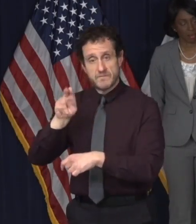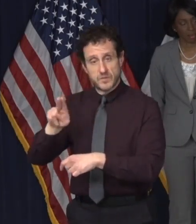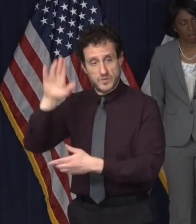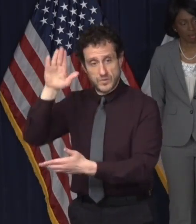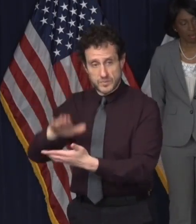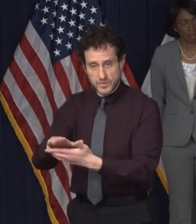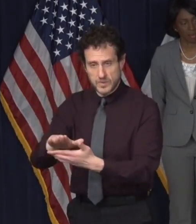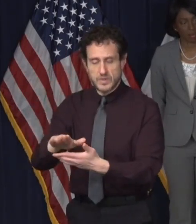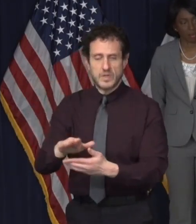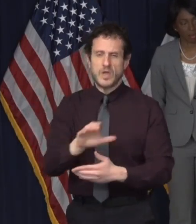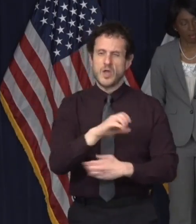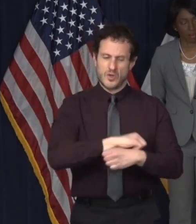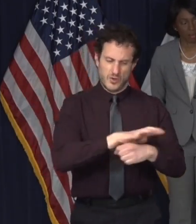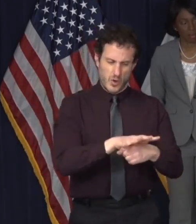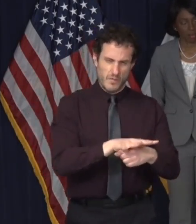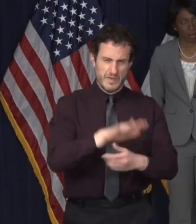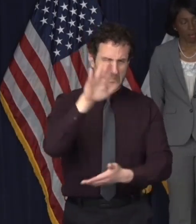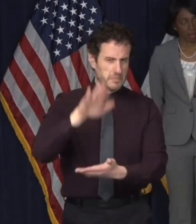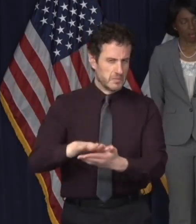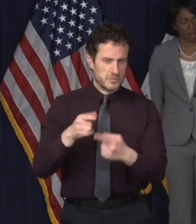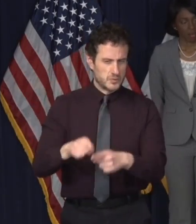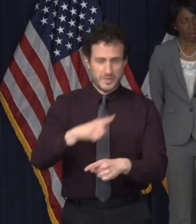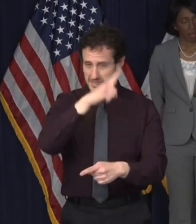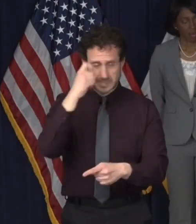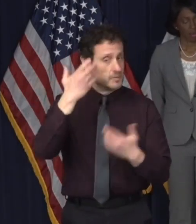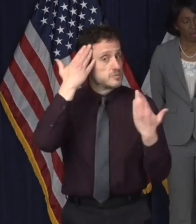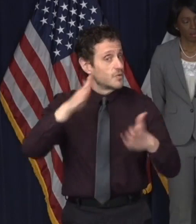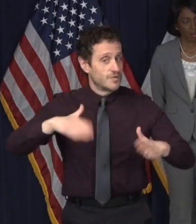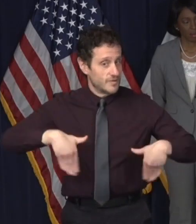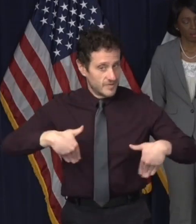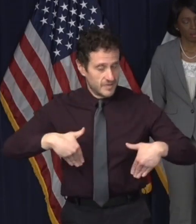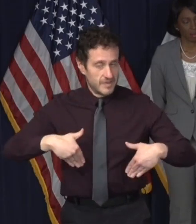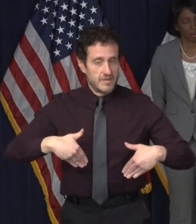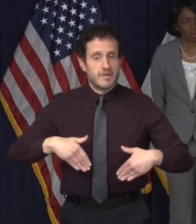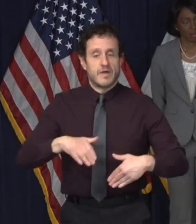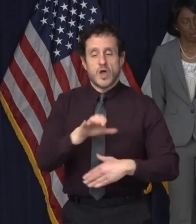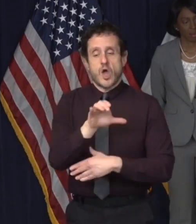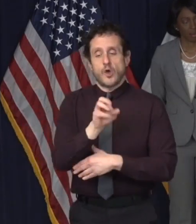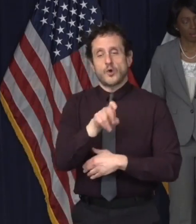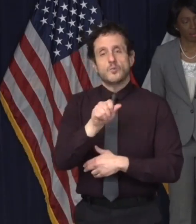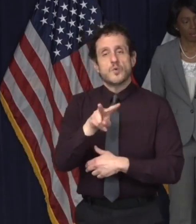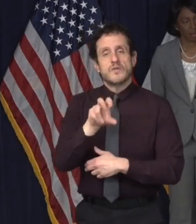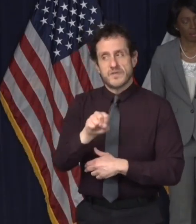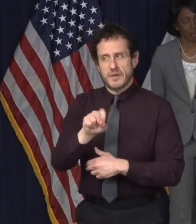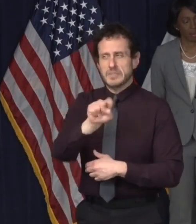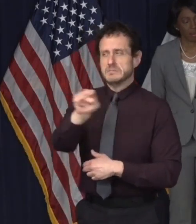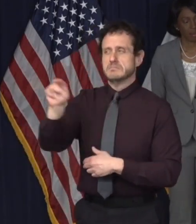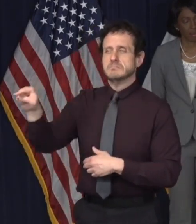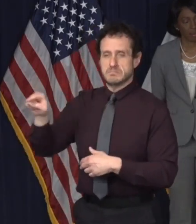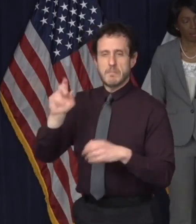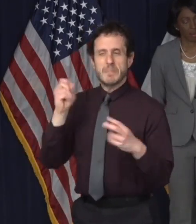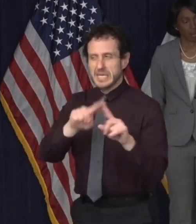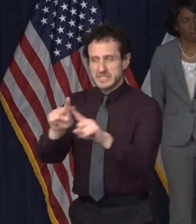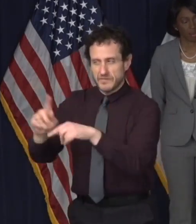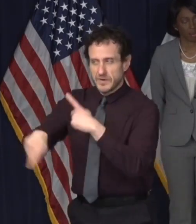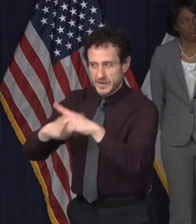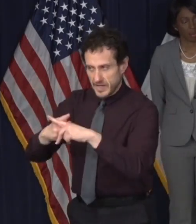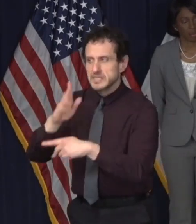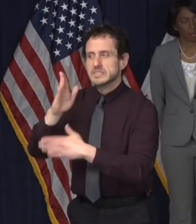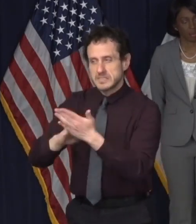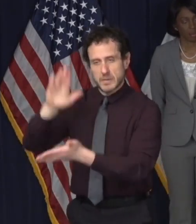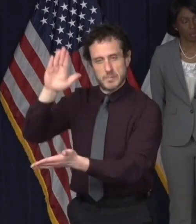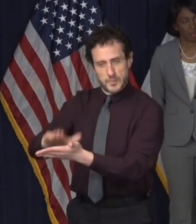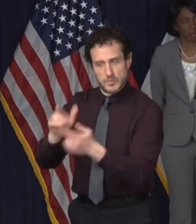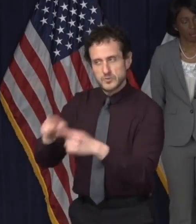-19 will fade out during the summer. Other coronaviruses do have a seasonal effect, and so we have assumed that COVID-19